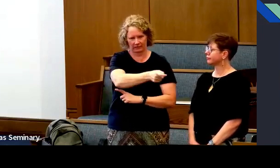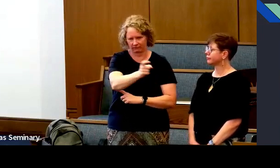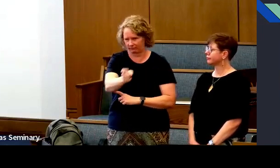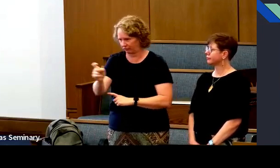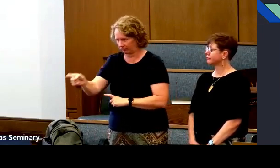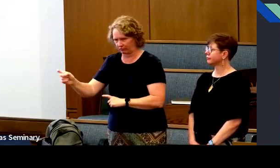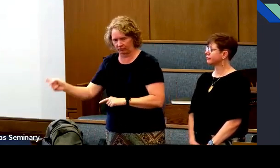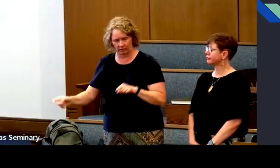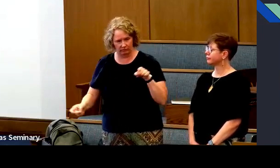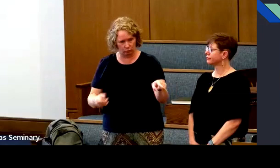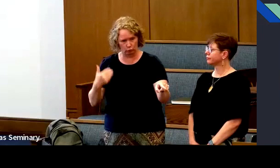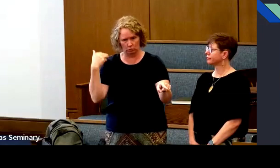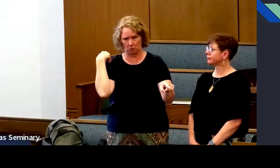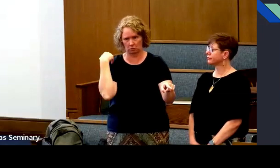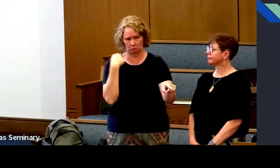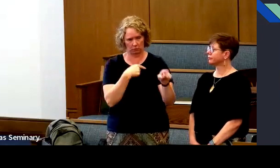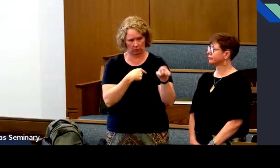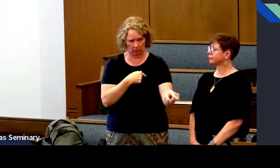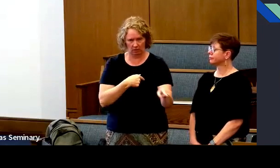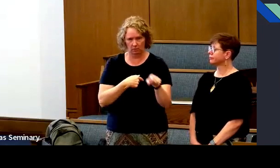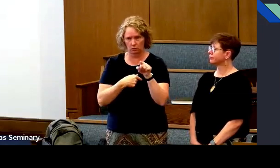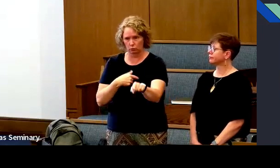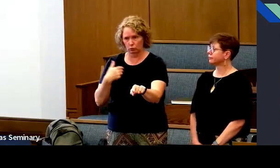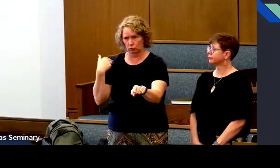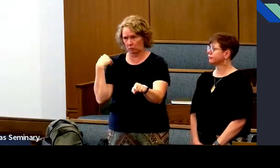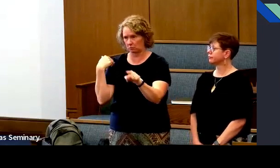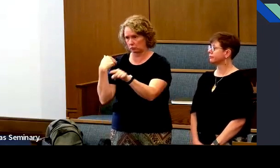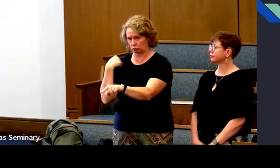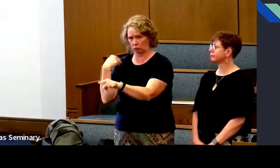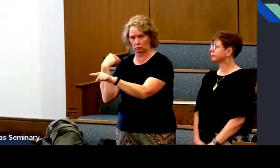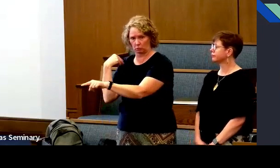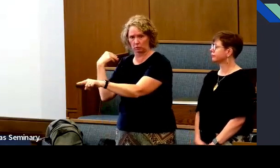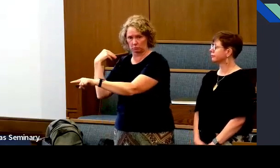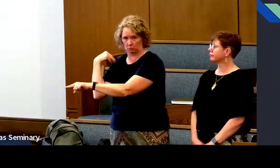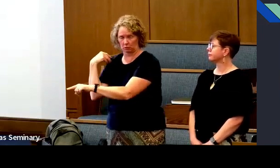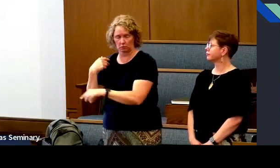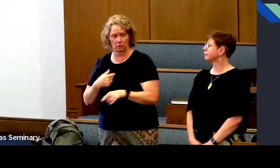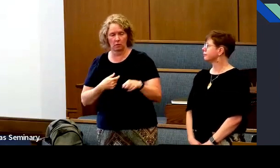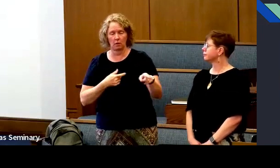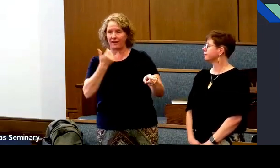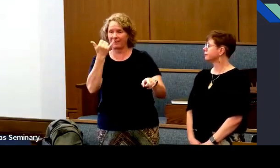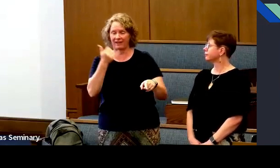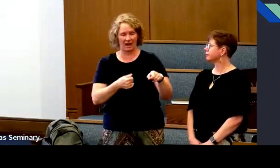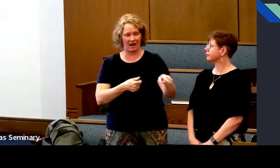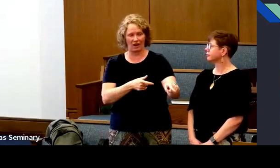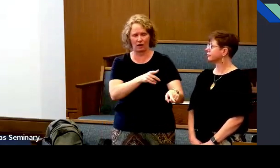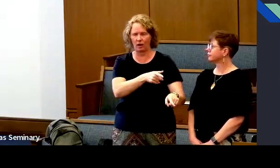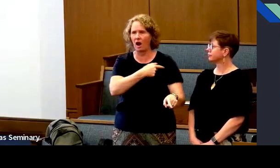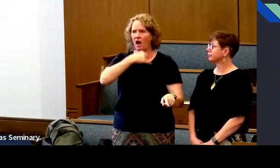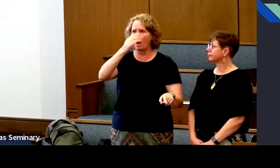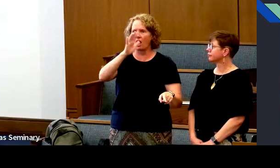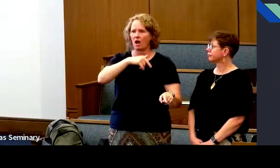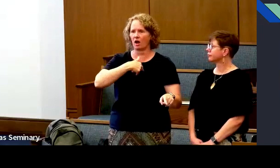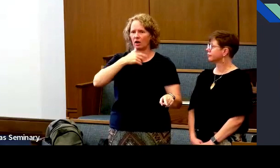The keys have been given to Elder Johnson. then he assigned them different responsibilities that gives them